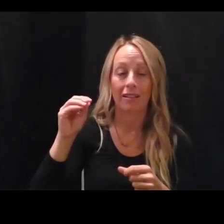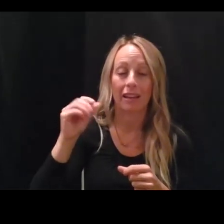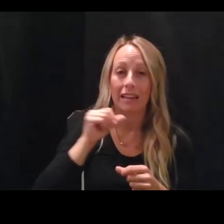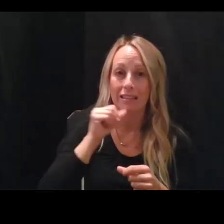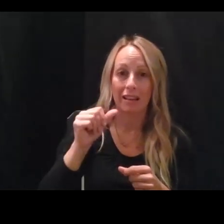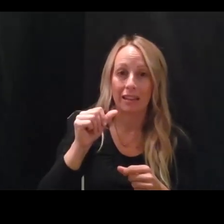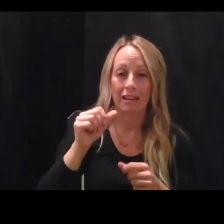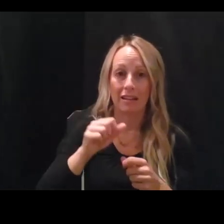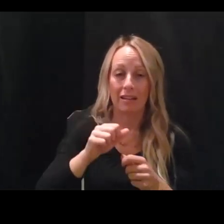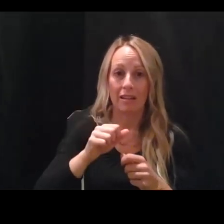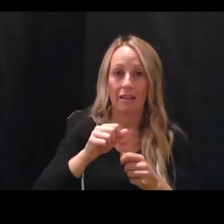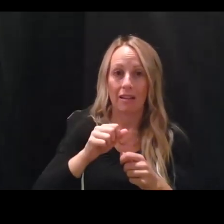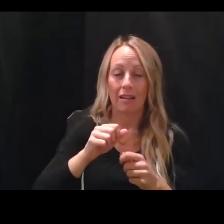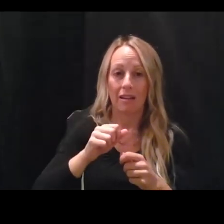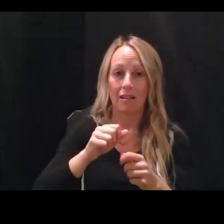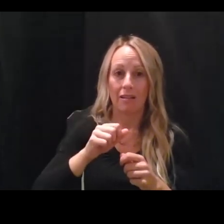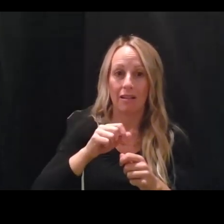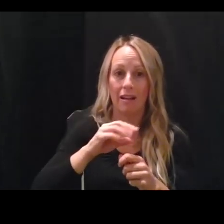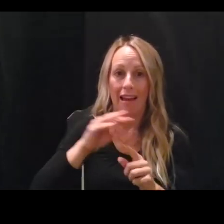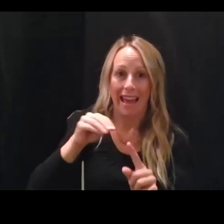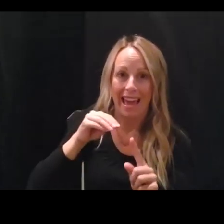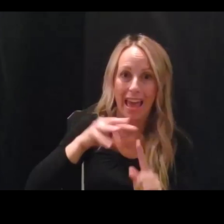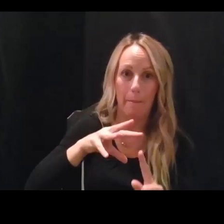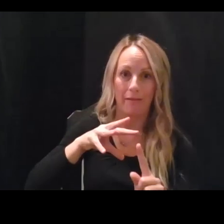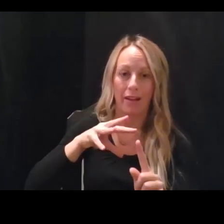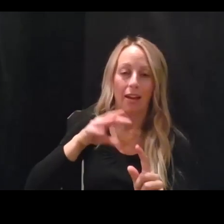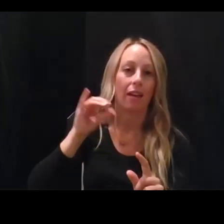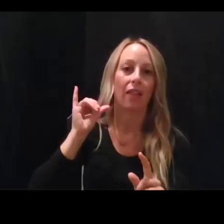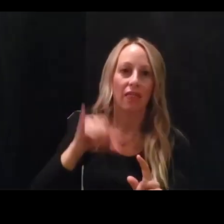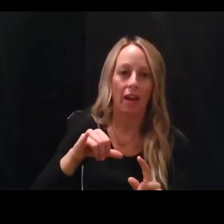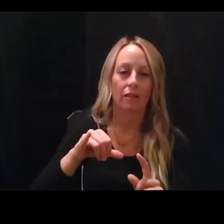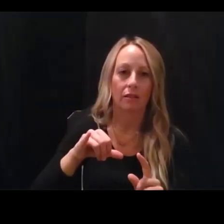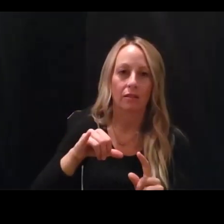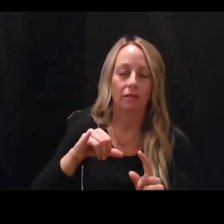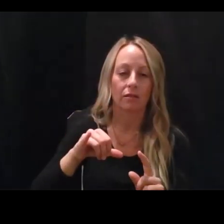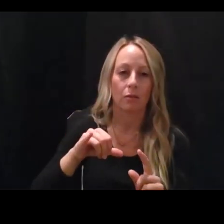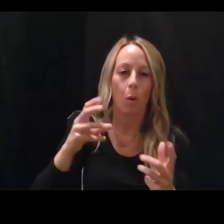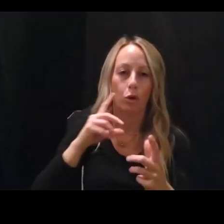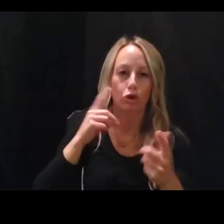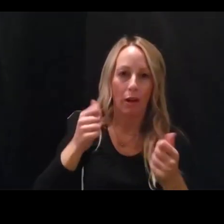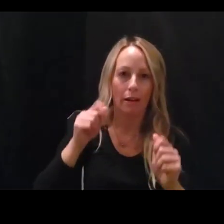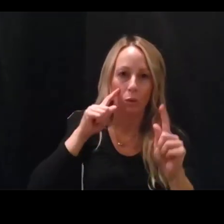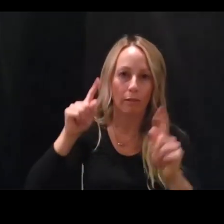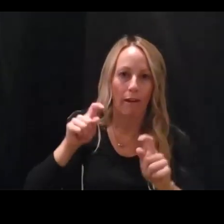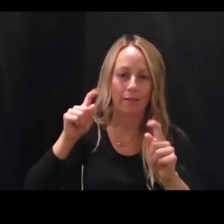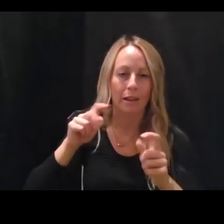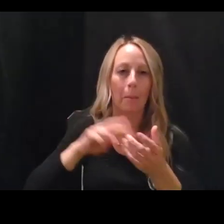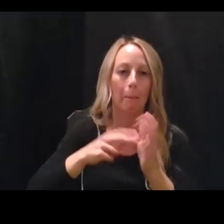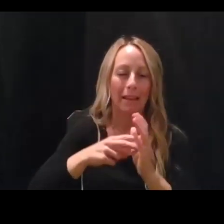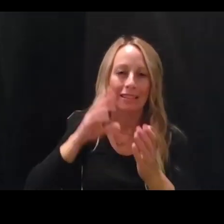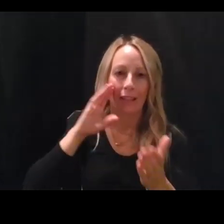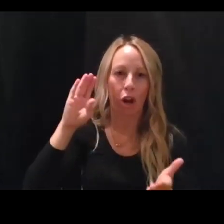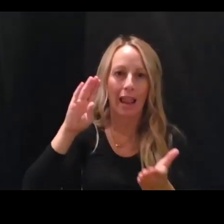the target that we're trying to detect. So they're less sensitive. That is, they're less likely